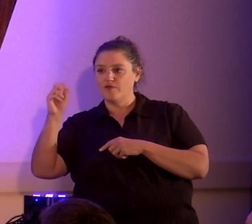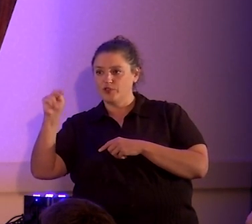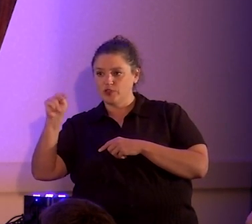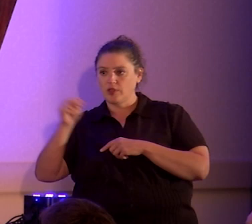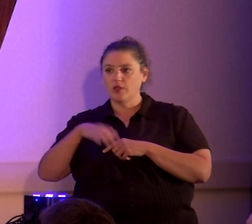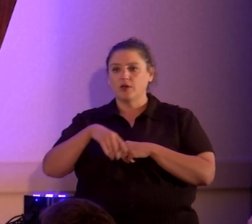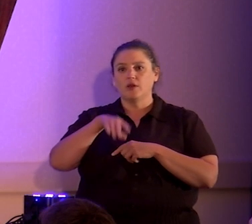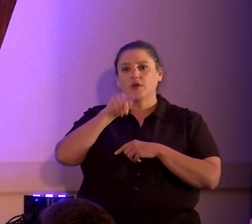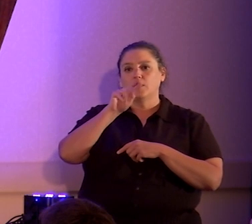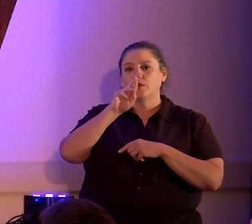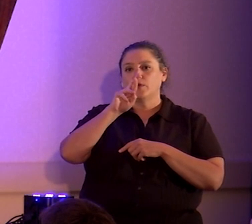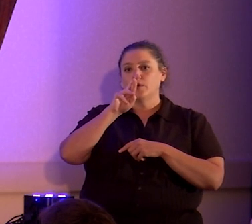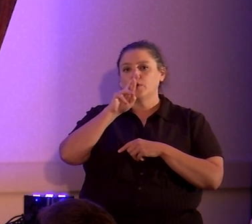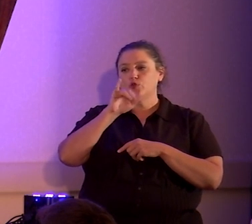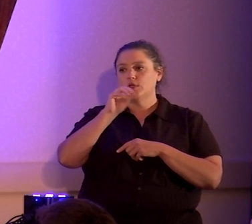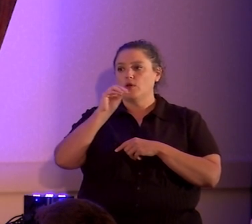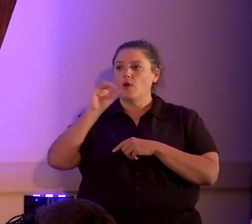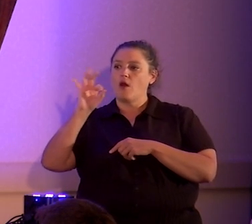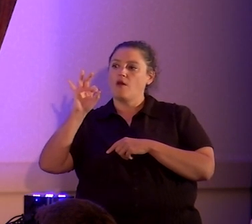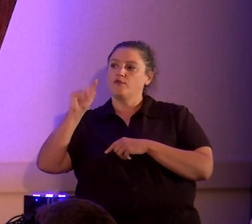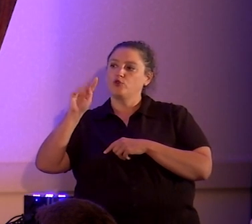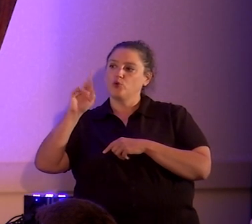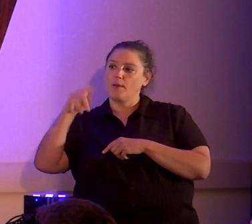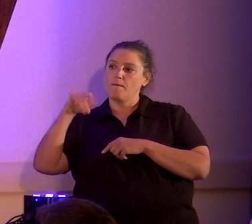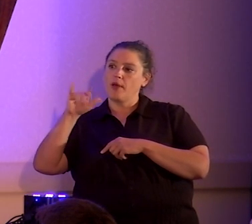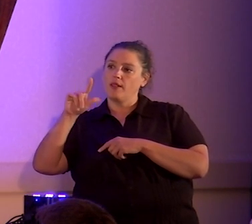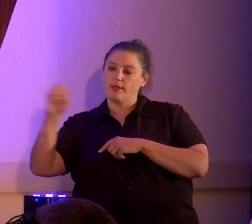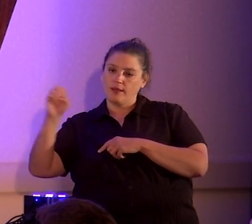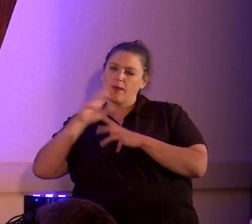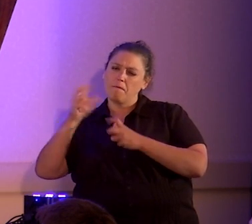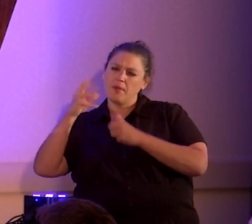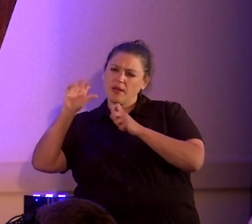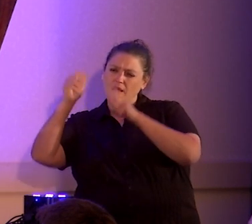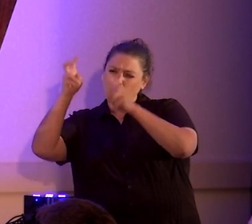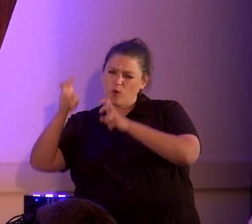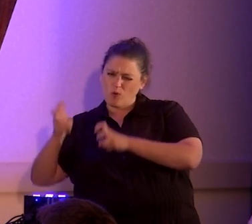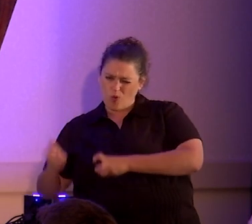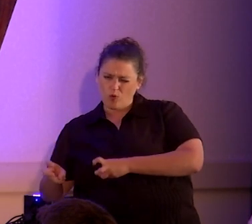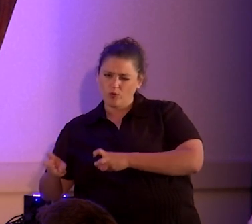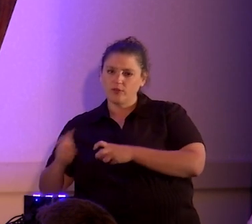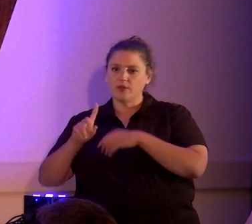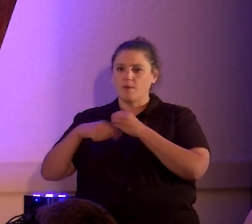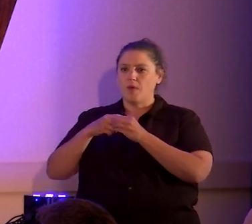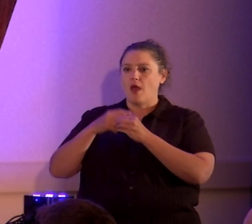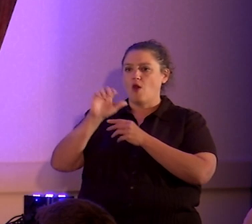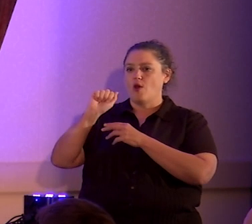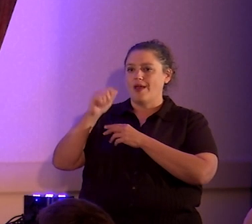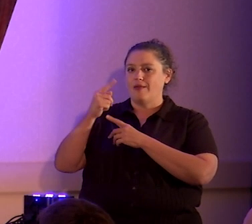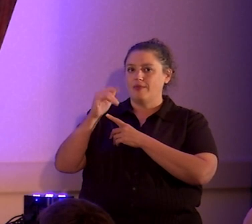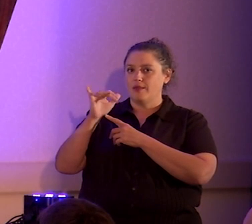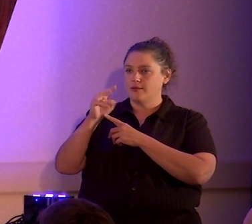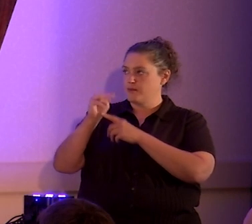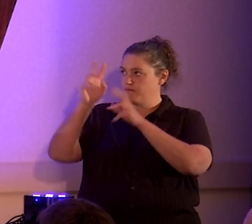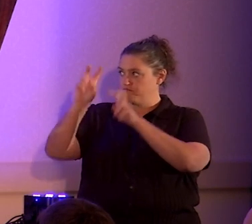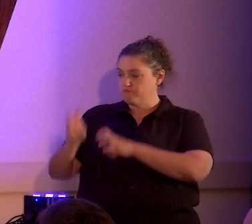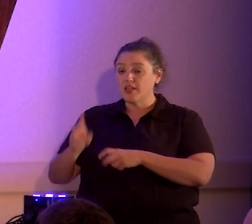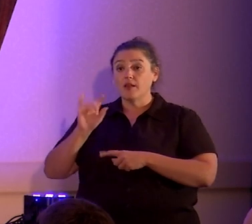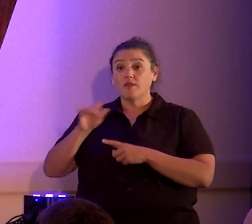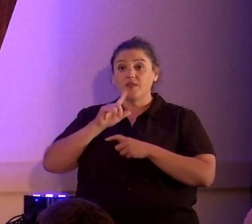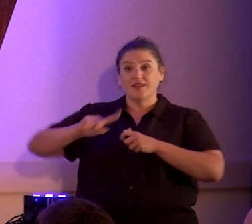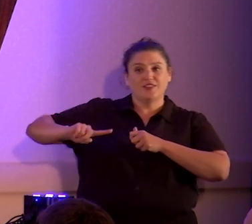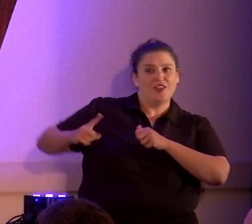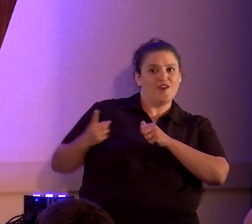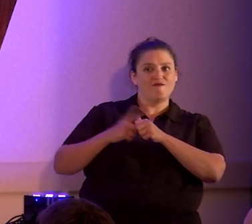Tripoli and various other quotes that we admire and the image of American atheists. And this is the first monument to